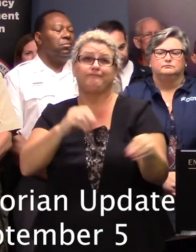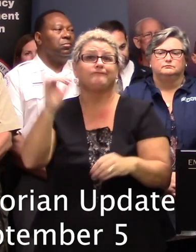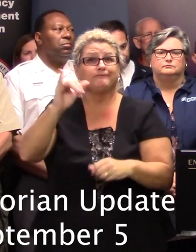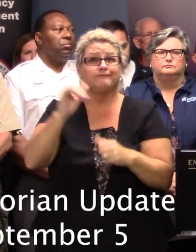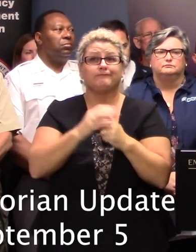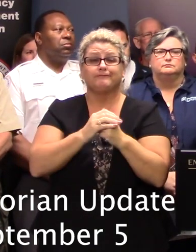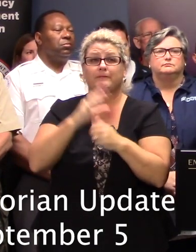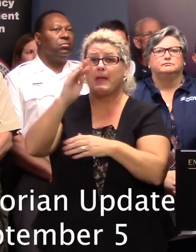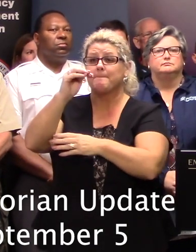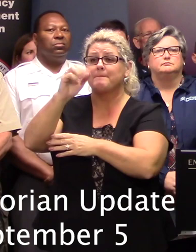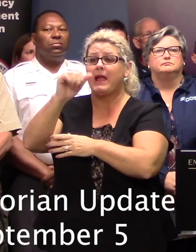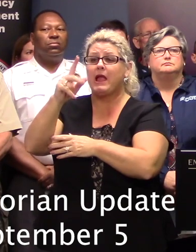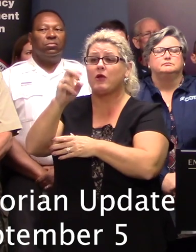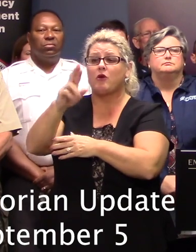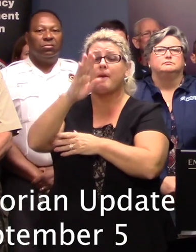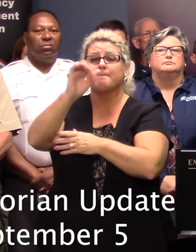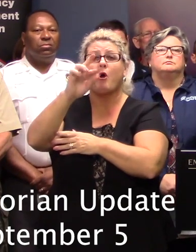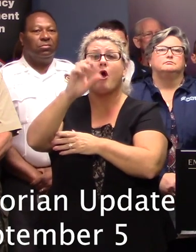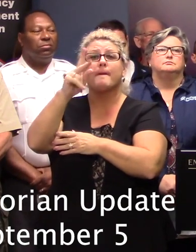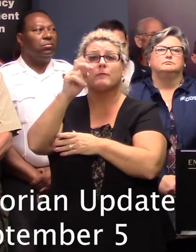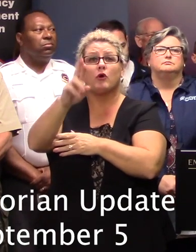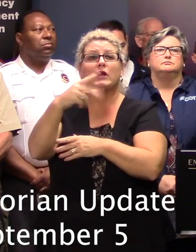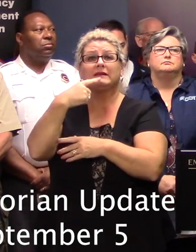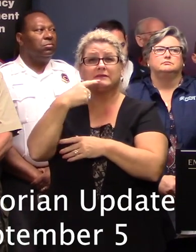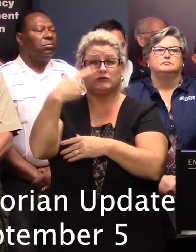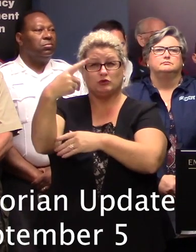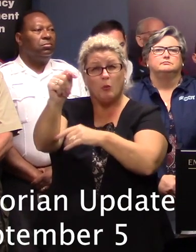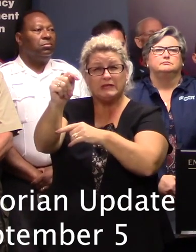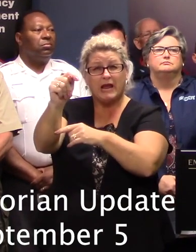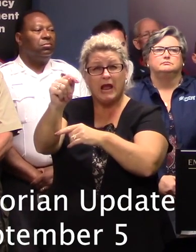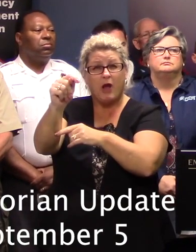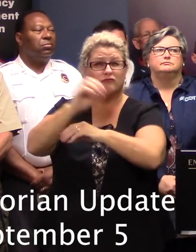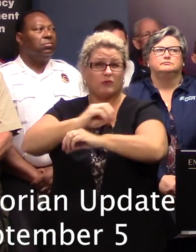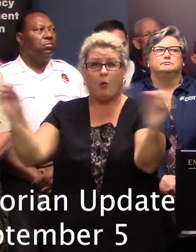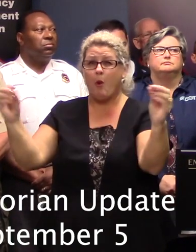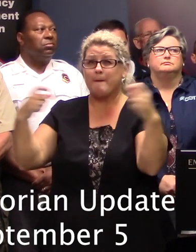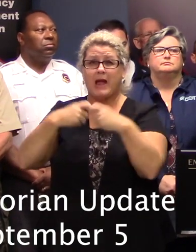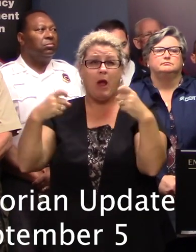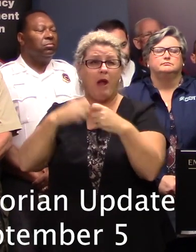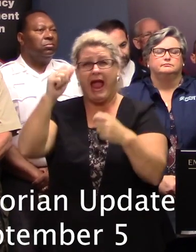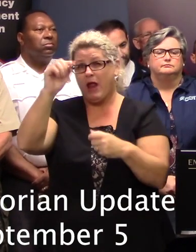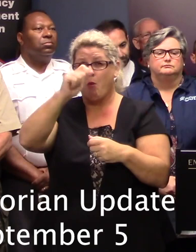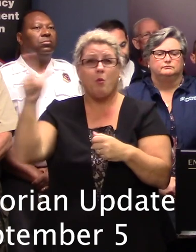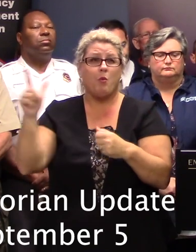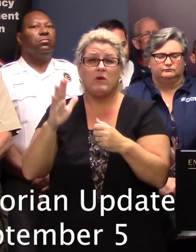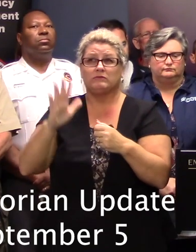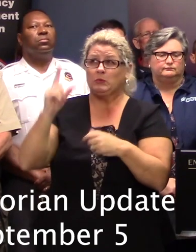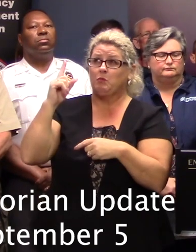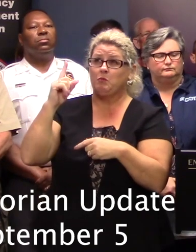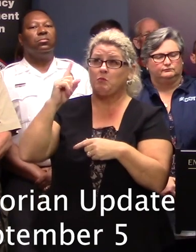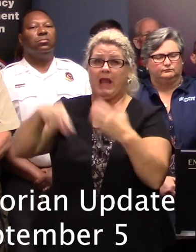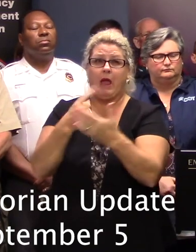me, Mayor Brendan Barber said the entire city of Georgetown is without power right now. It was about an hour ago.